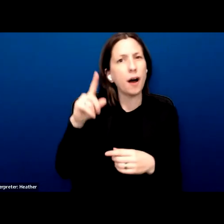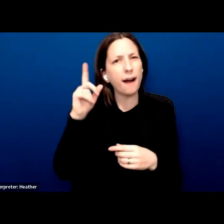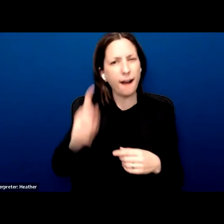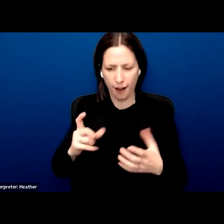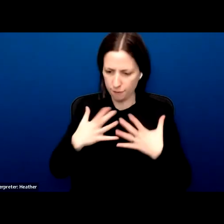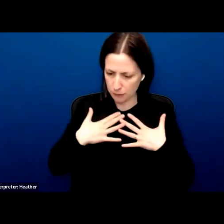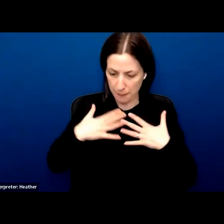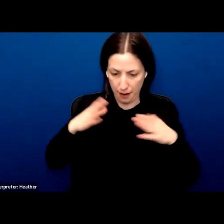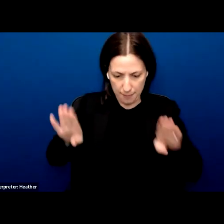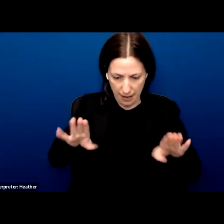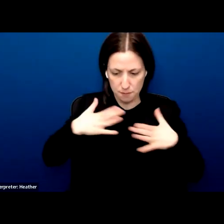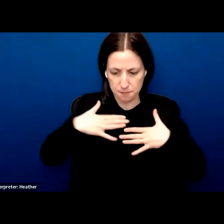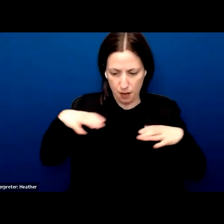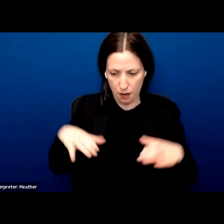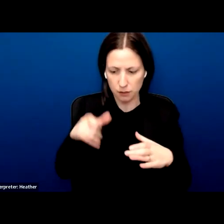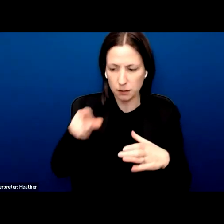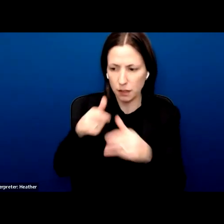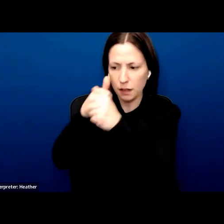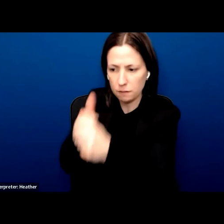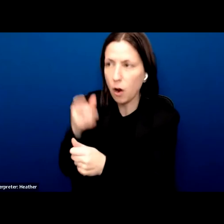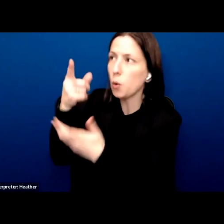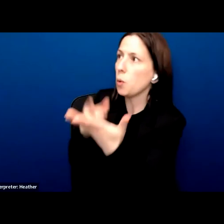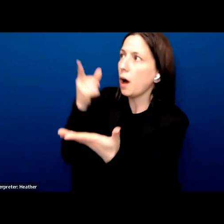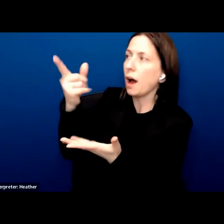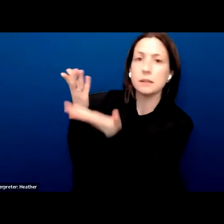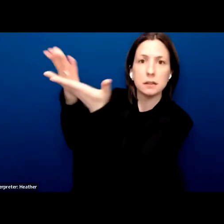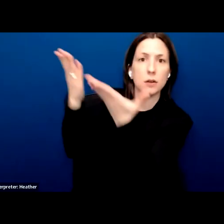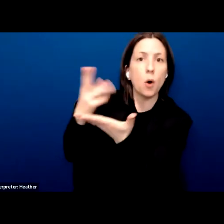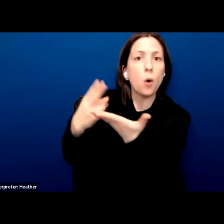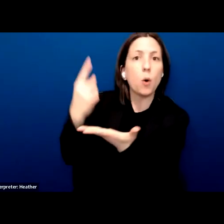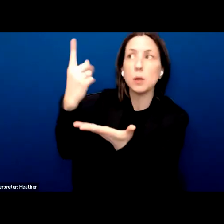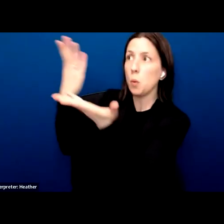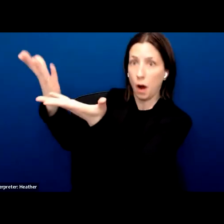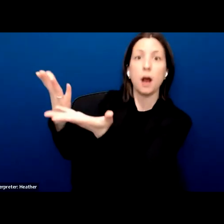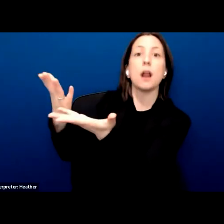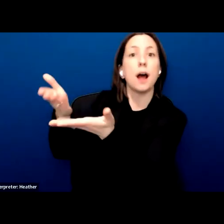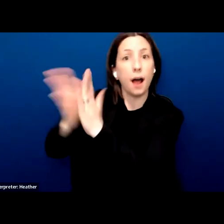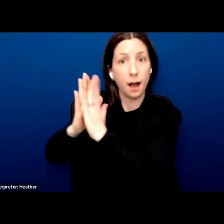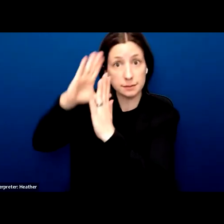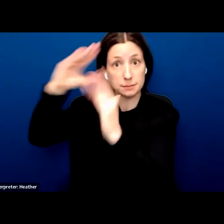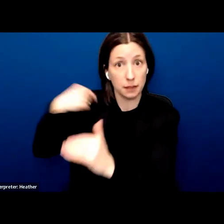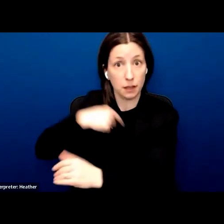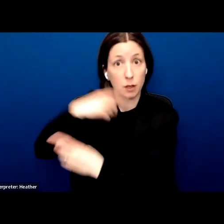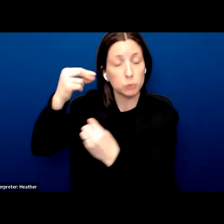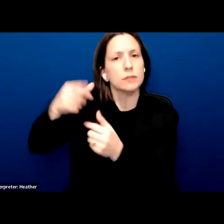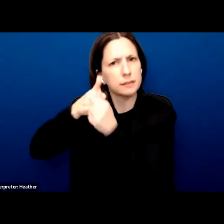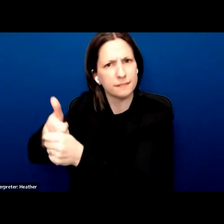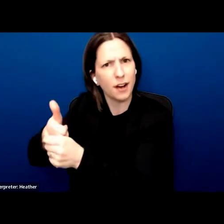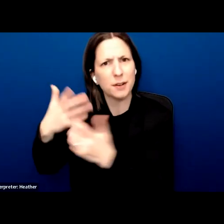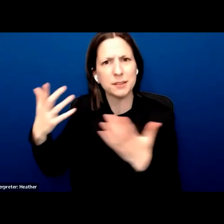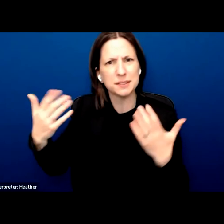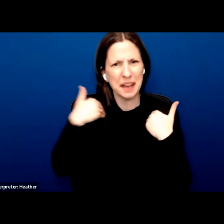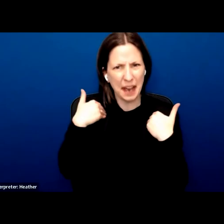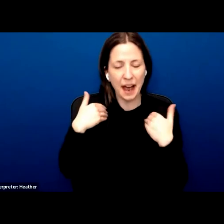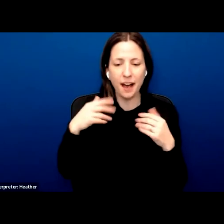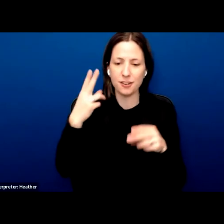up. There is such a thing as the golden rule poster. And there are a number of ways to get